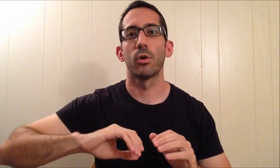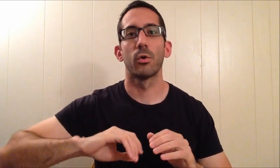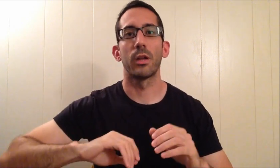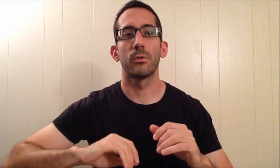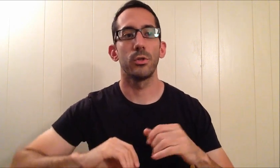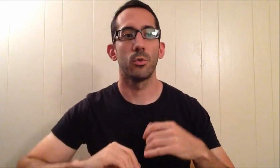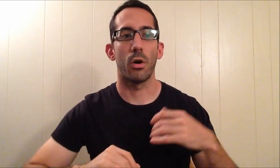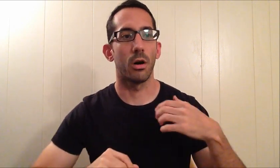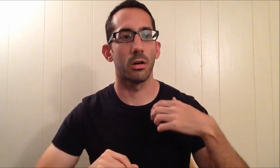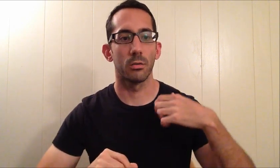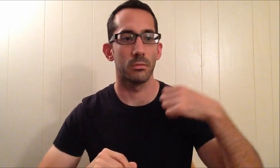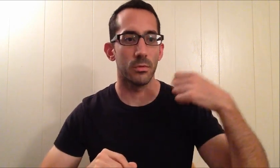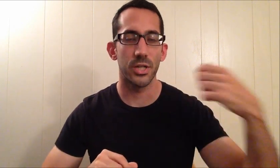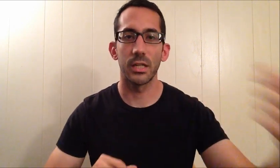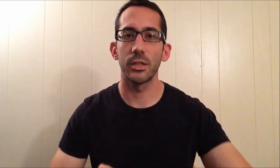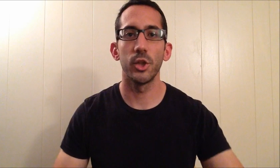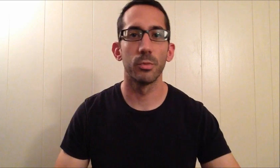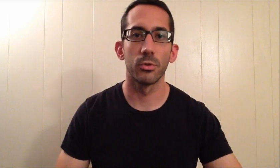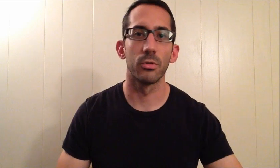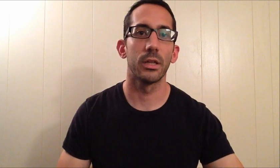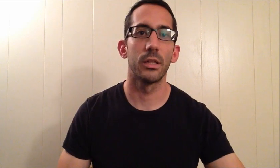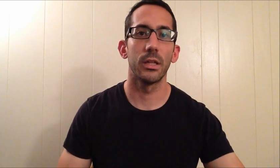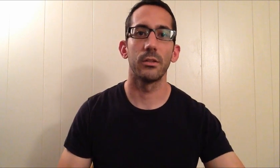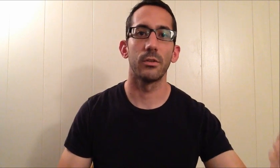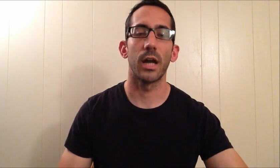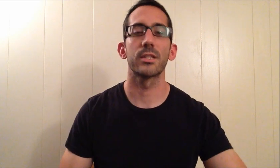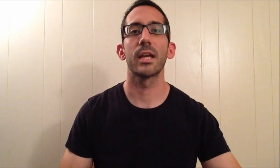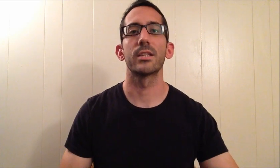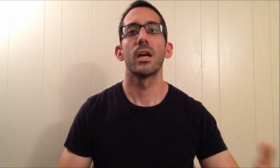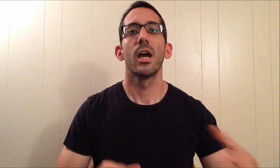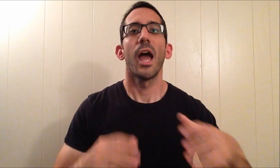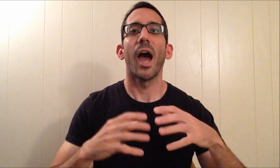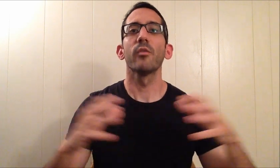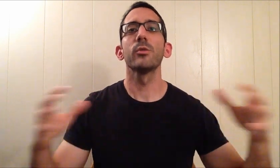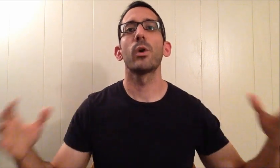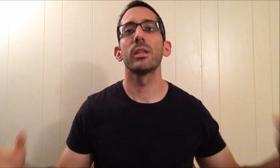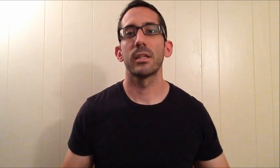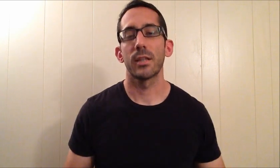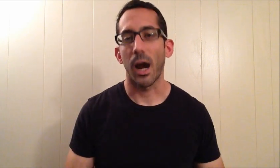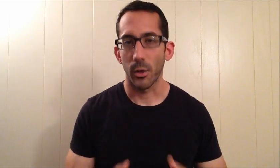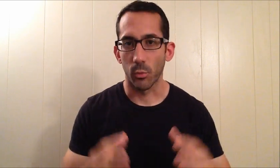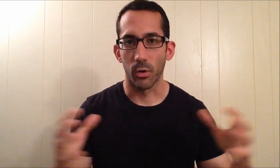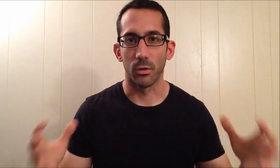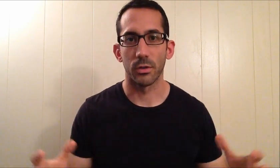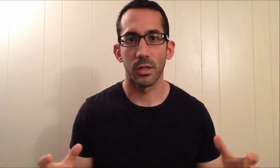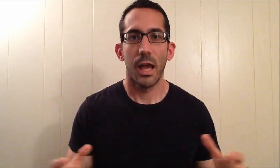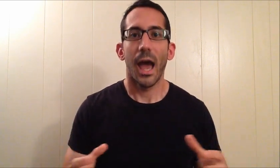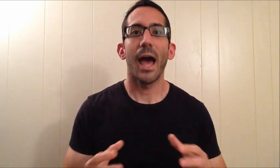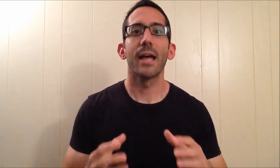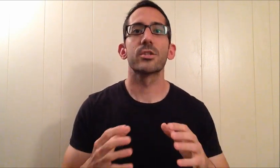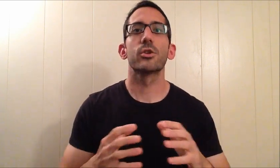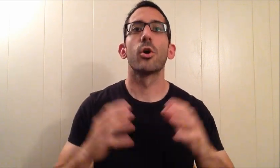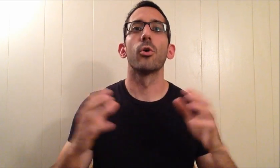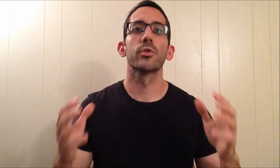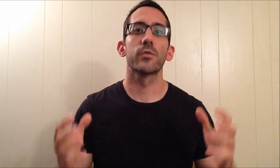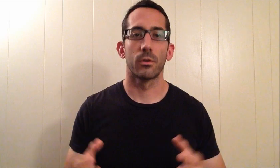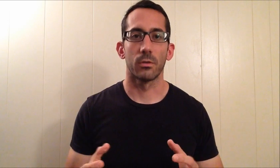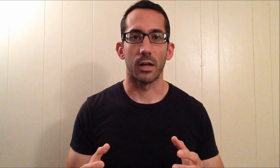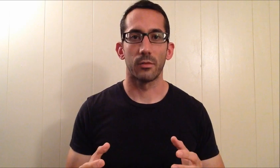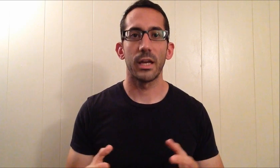or whether you are singing a cubicle in the United States, everyone in the entire world has goals for their life.